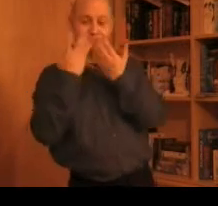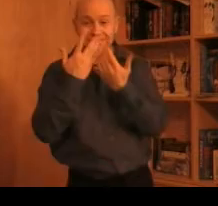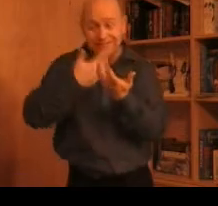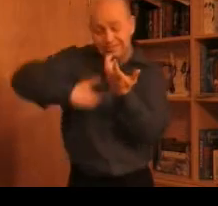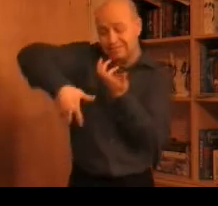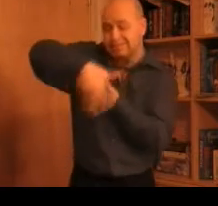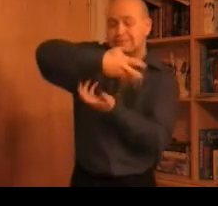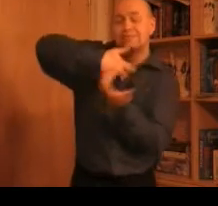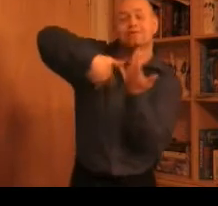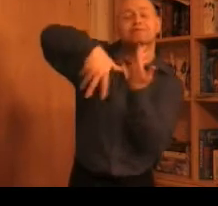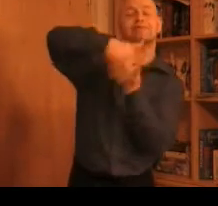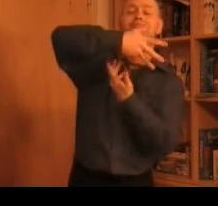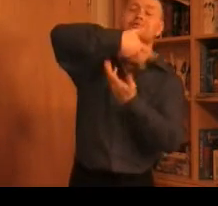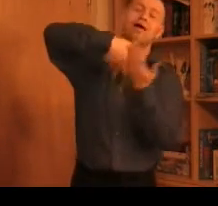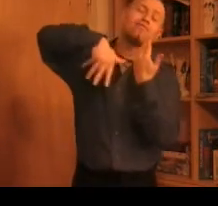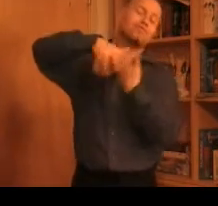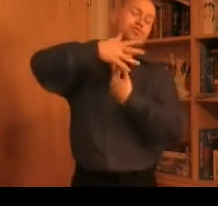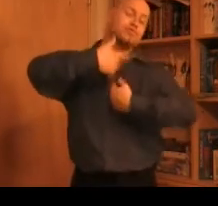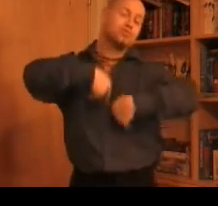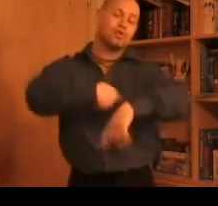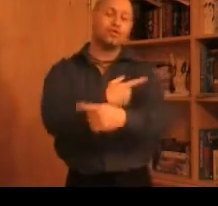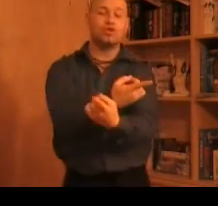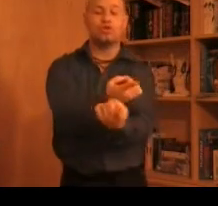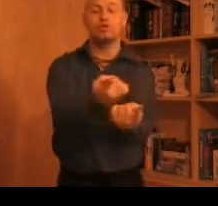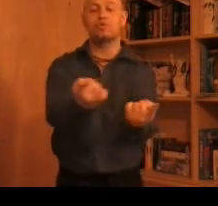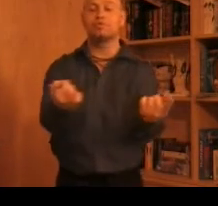sixes and sevens with you